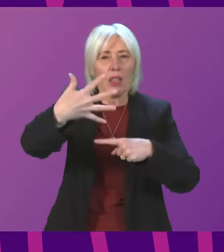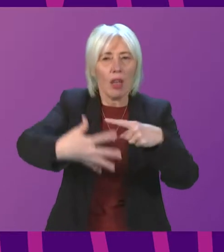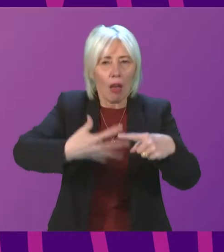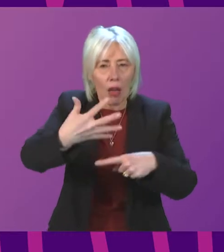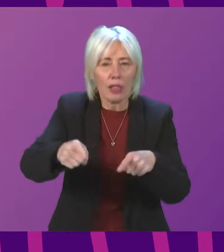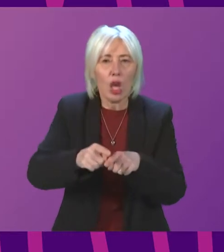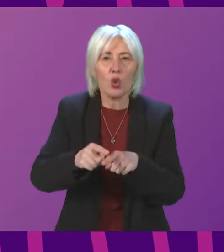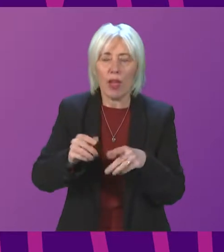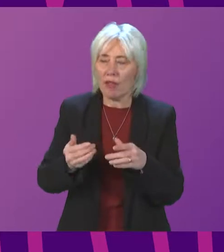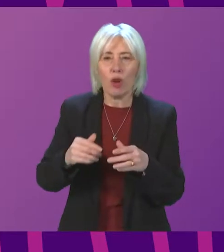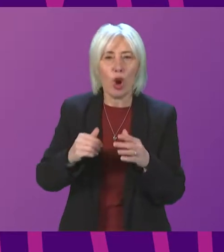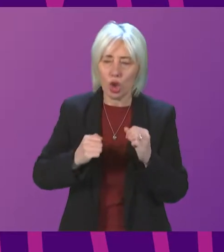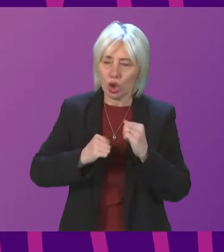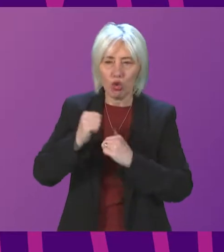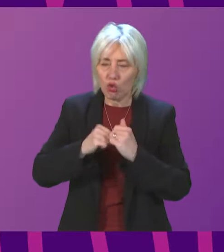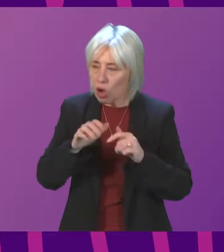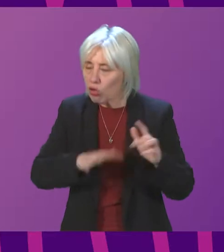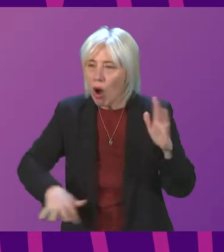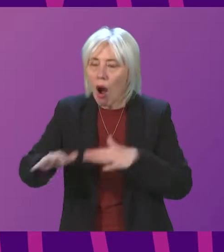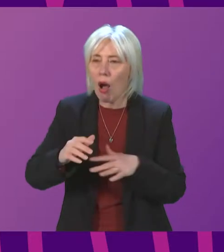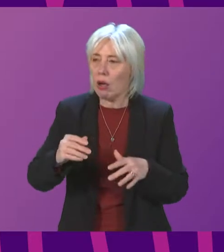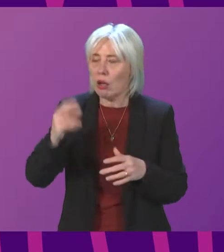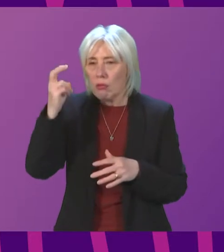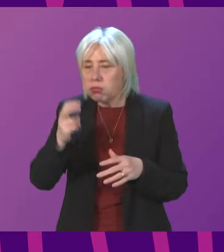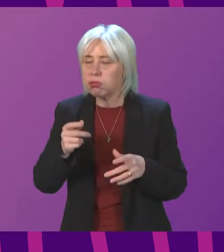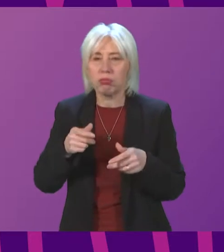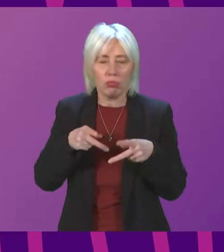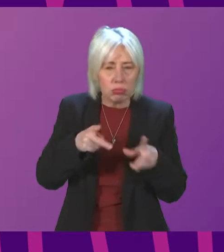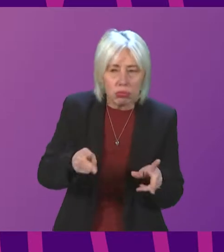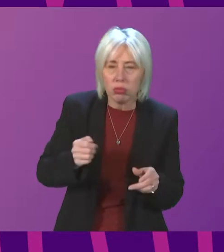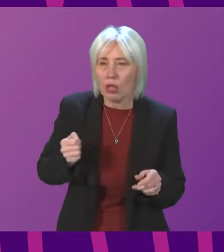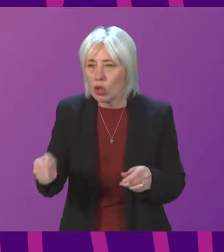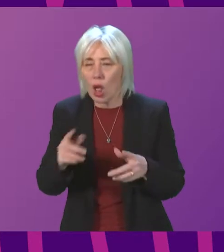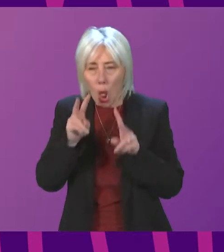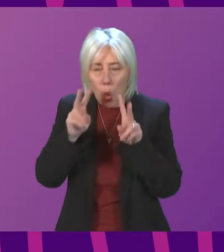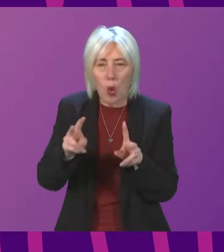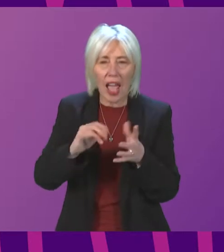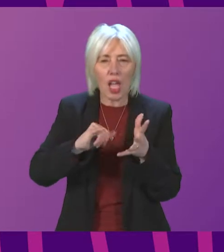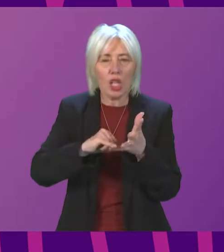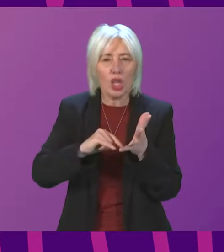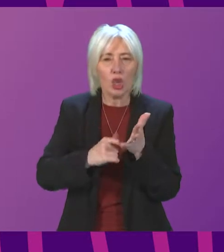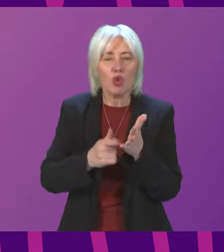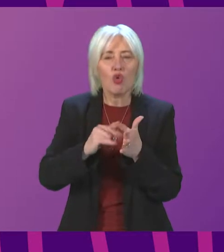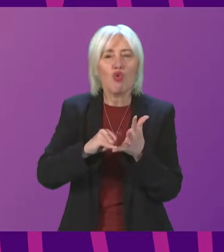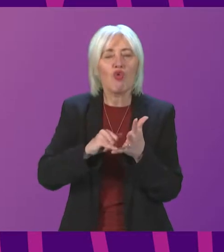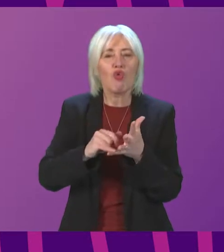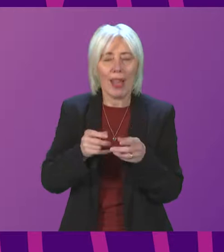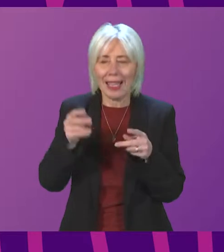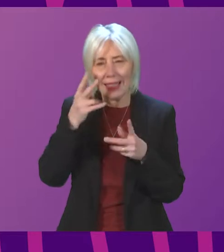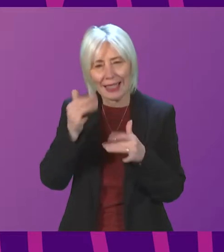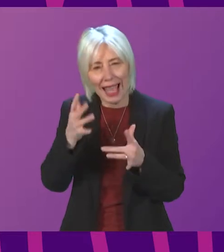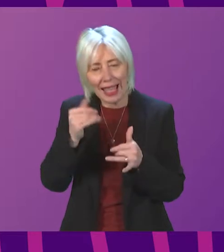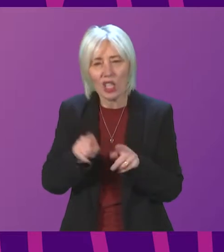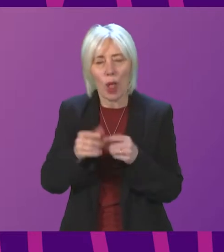infrastructure operators to carry out regular stress tests and have long-term resilience strategies in